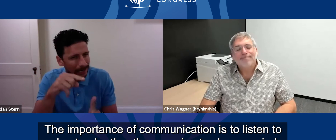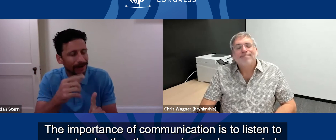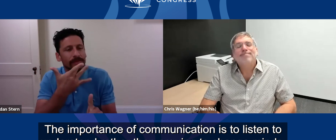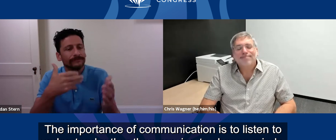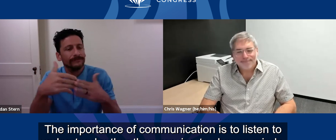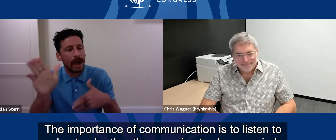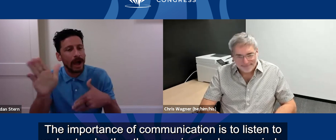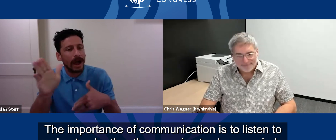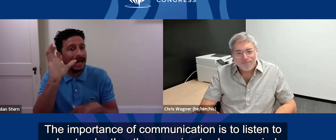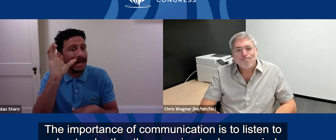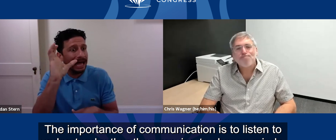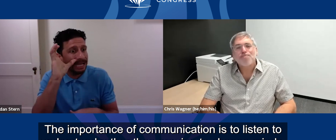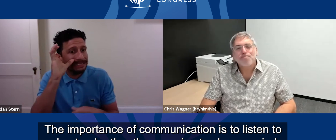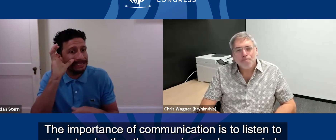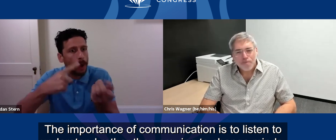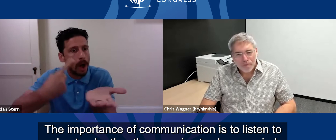minds.